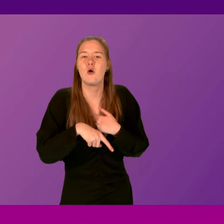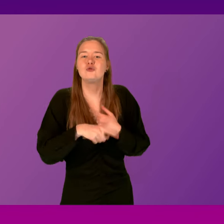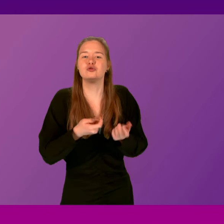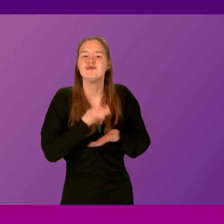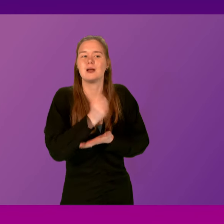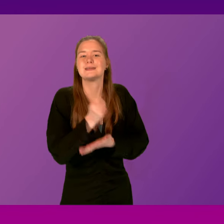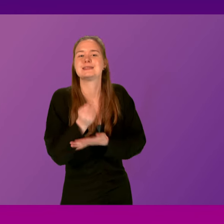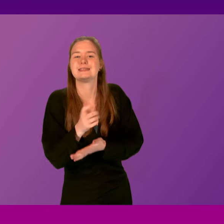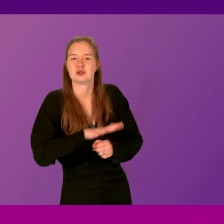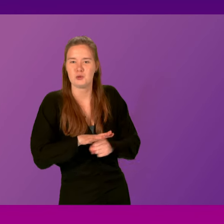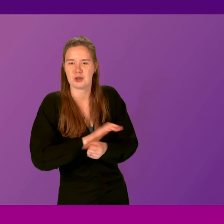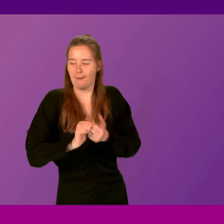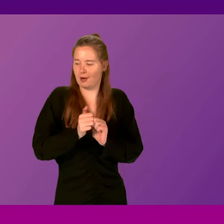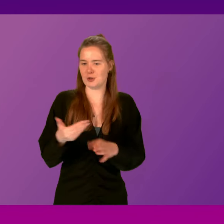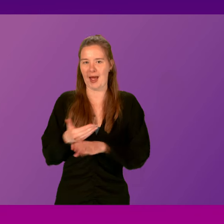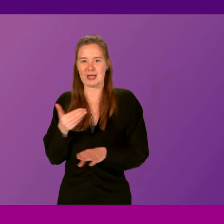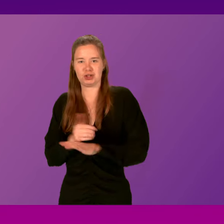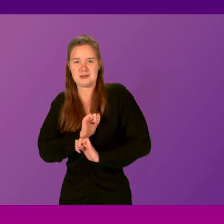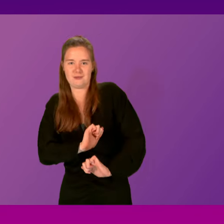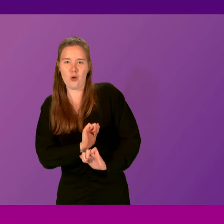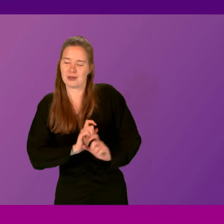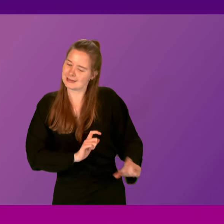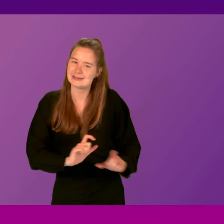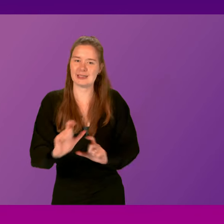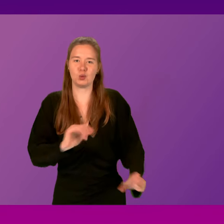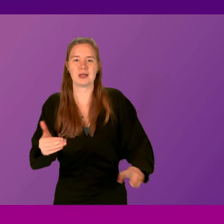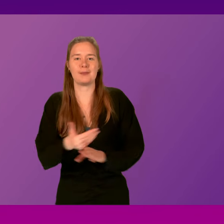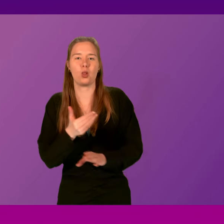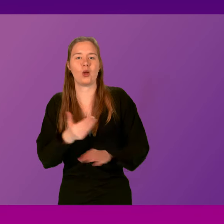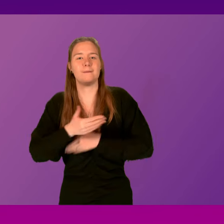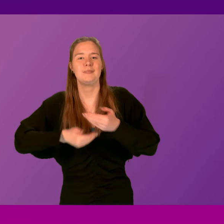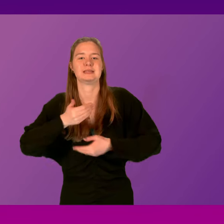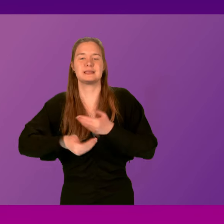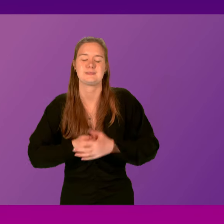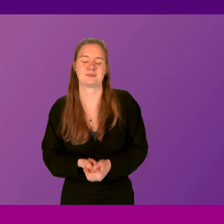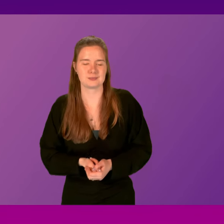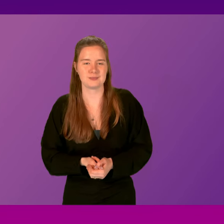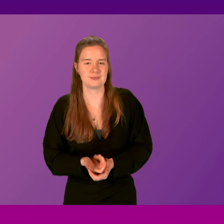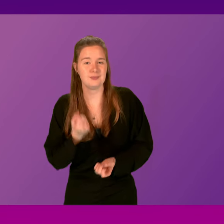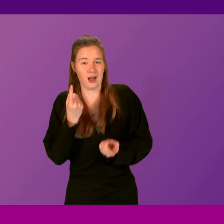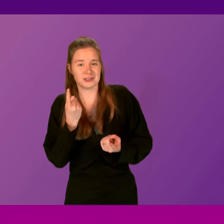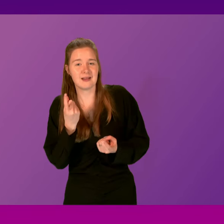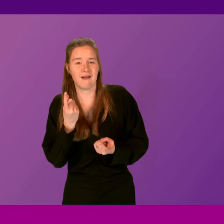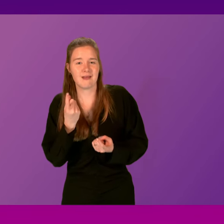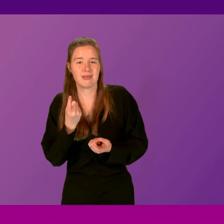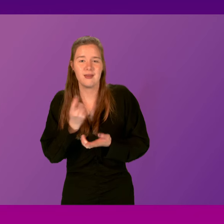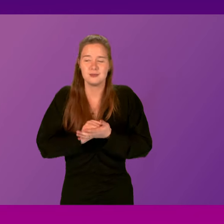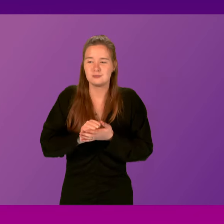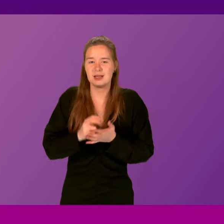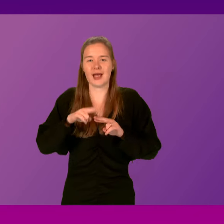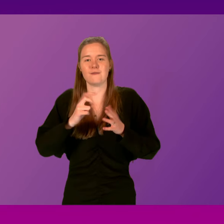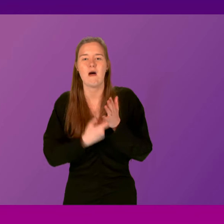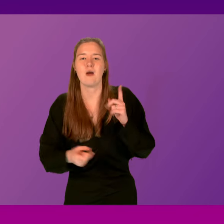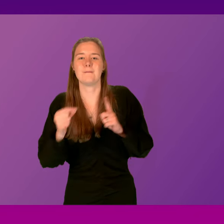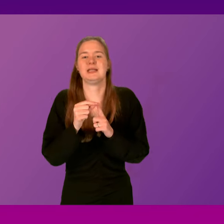redundancy situations, partnership action for continuing employment pace. I understand the appointed administrator FRP